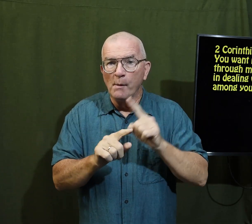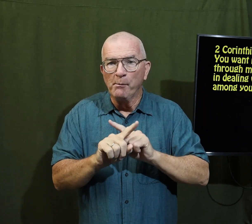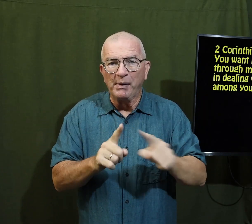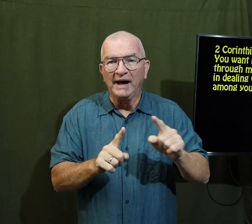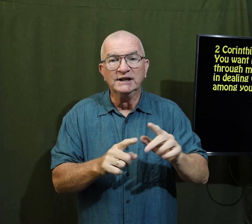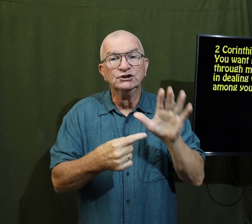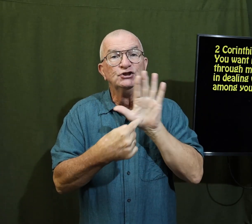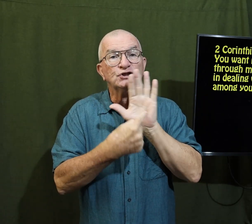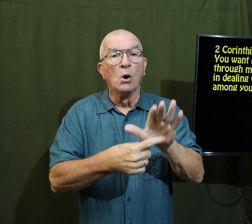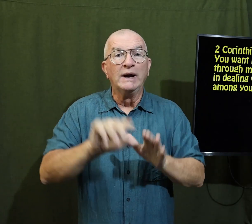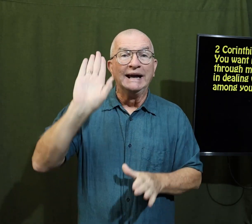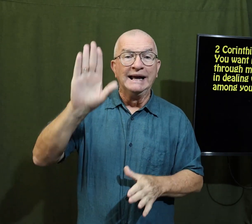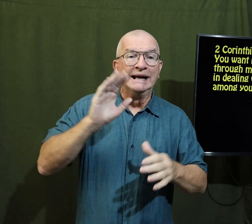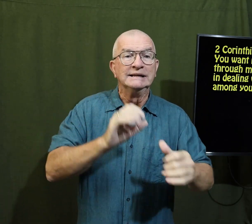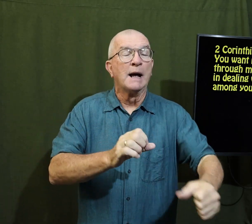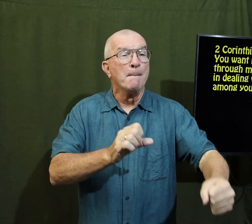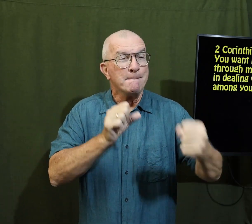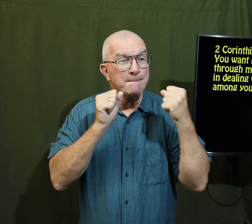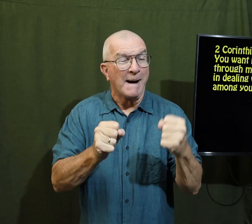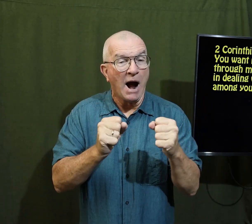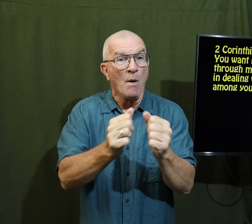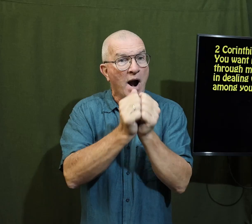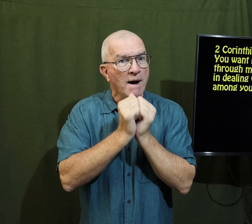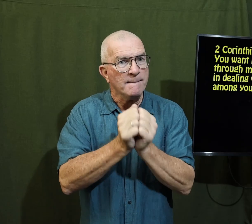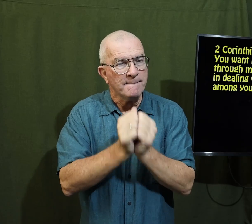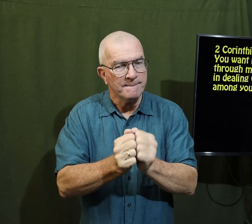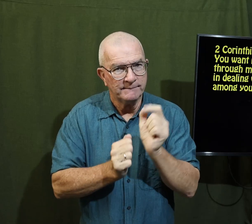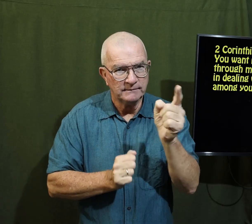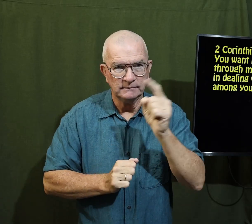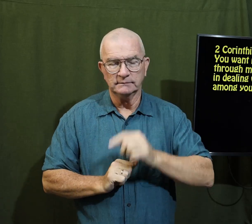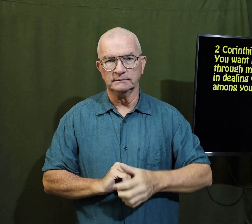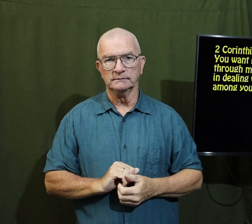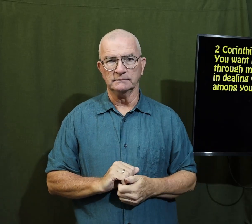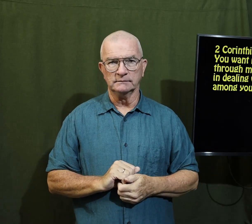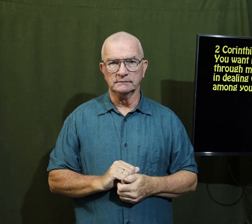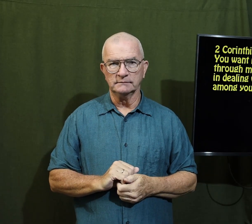you but is showing his power among you.